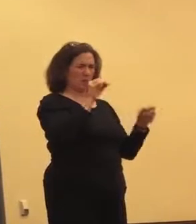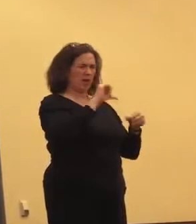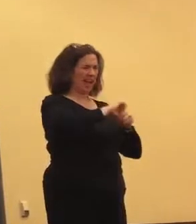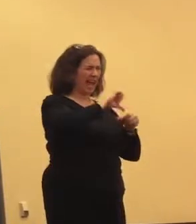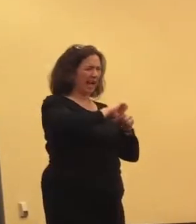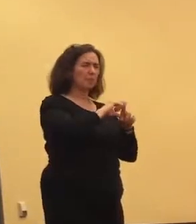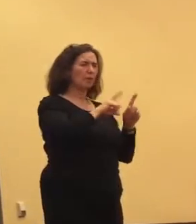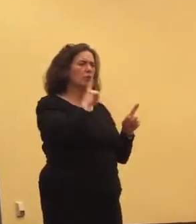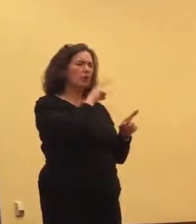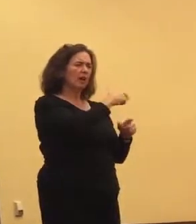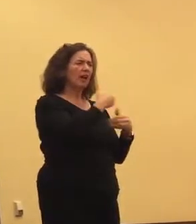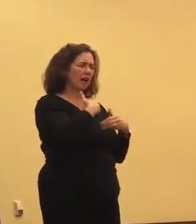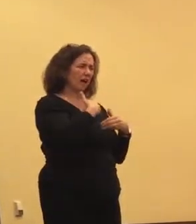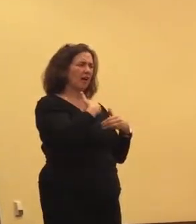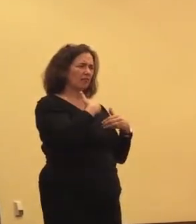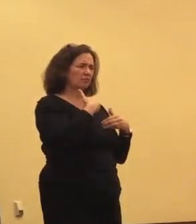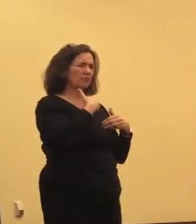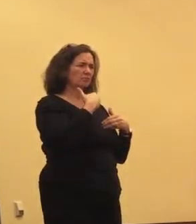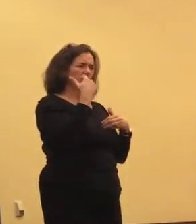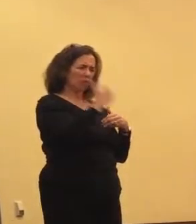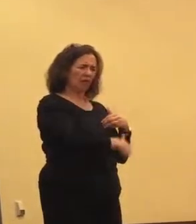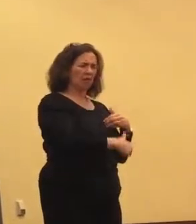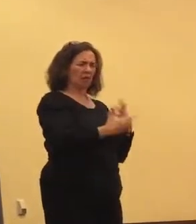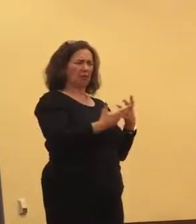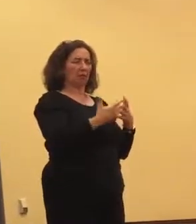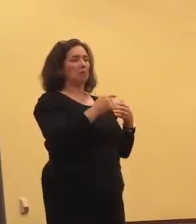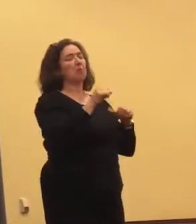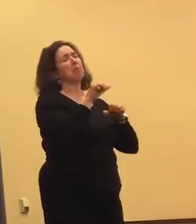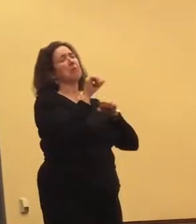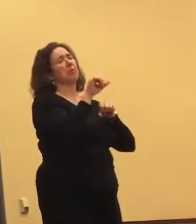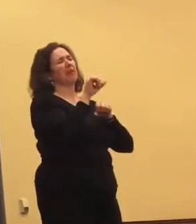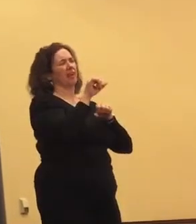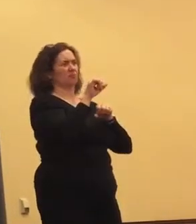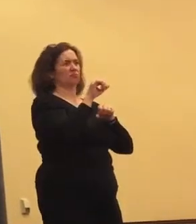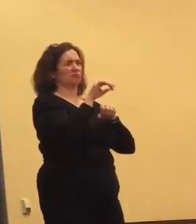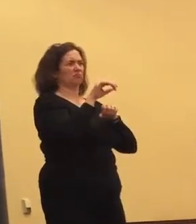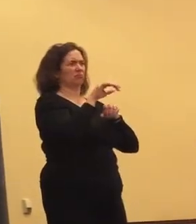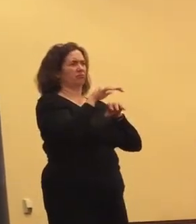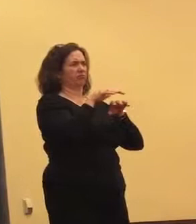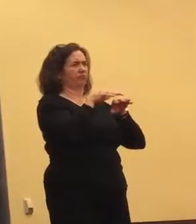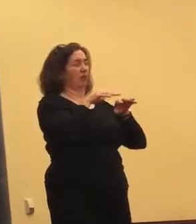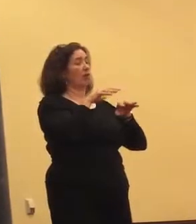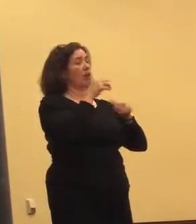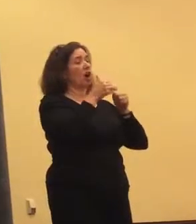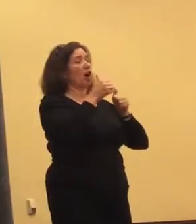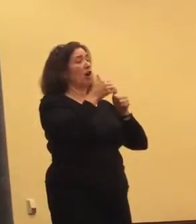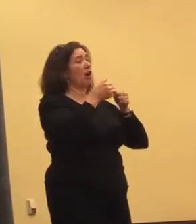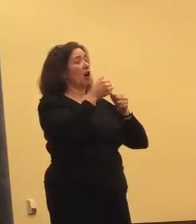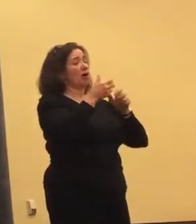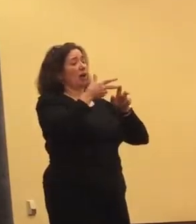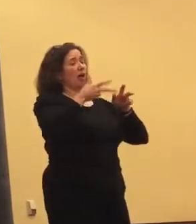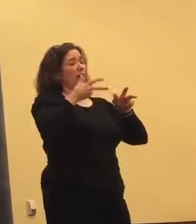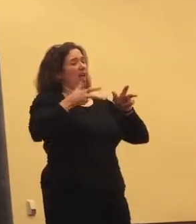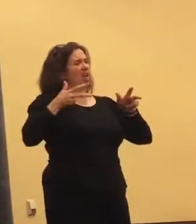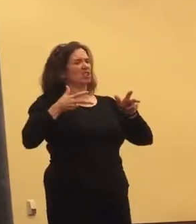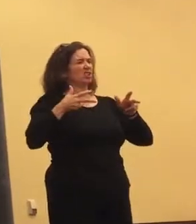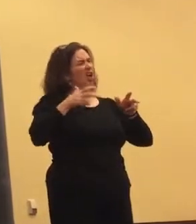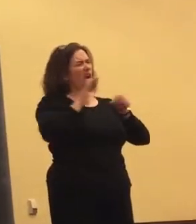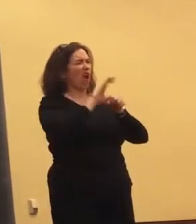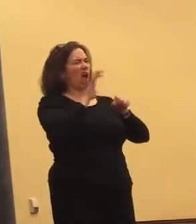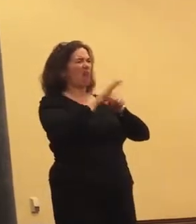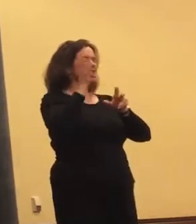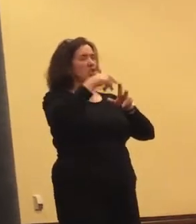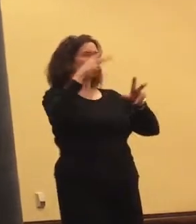Our car started to slow down. The cars behind us started honking and then honking and swerving around us.